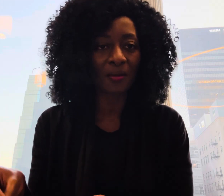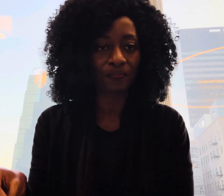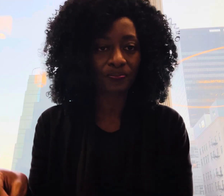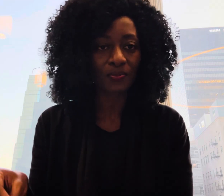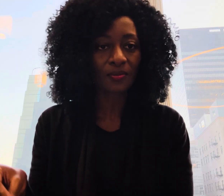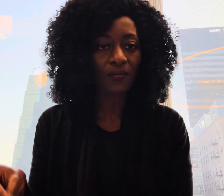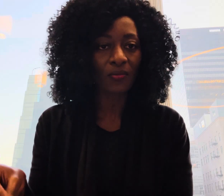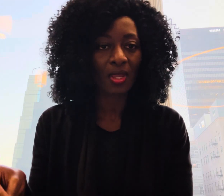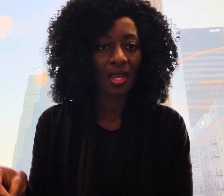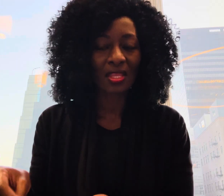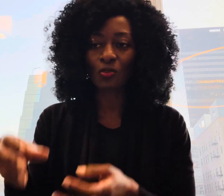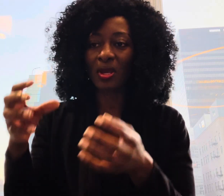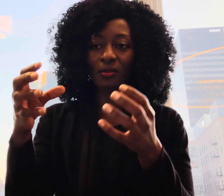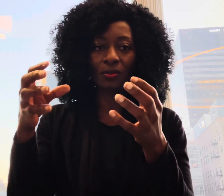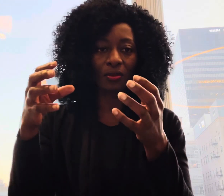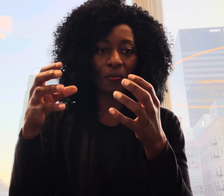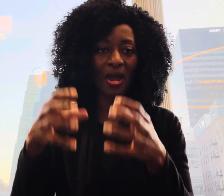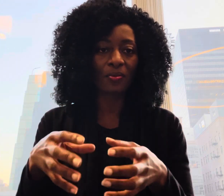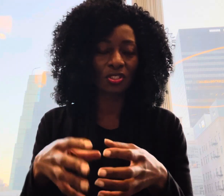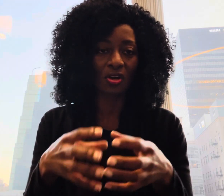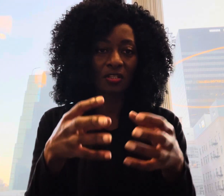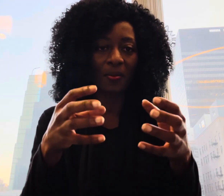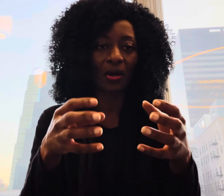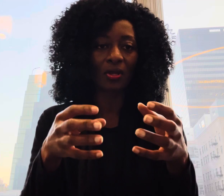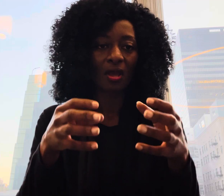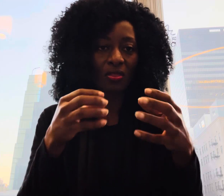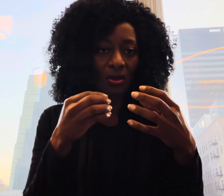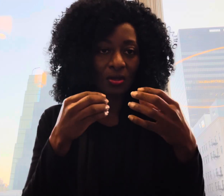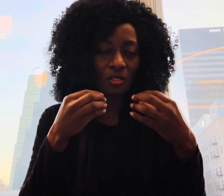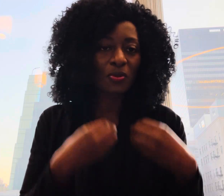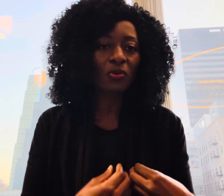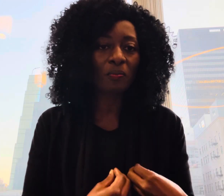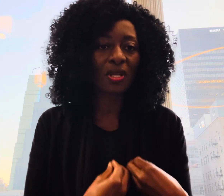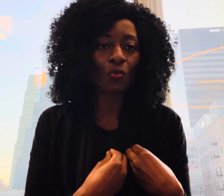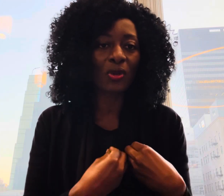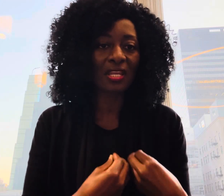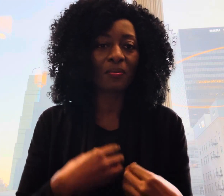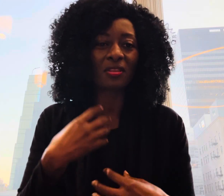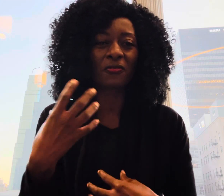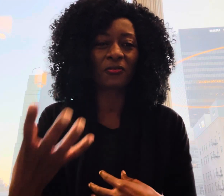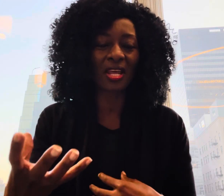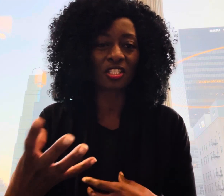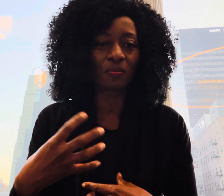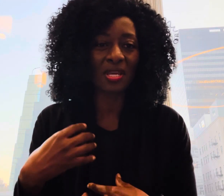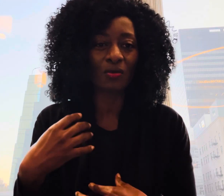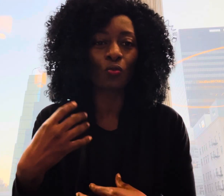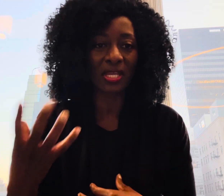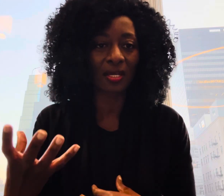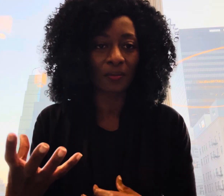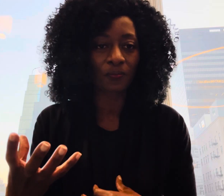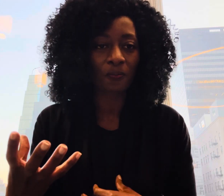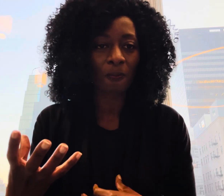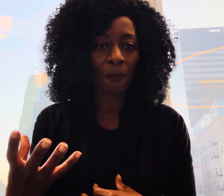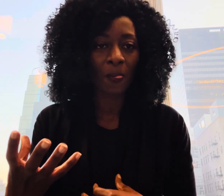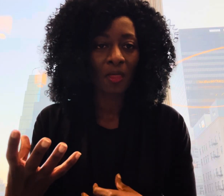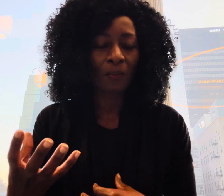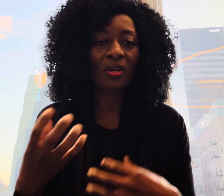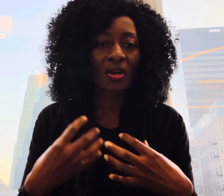that's why the bible talks about the spirit being willing but the flesh being weak because